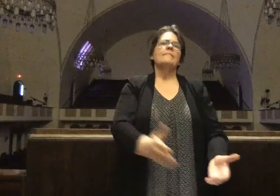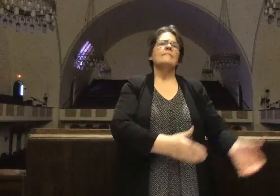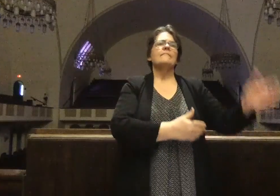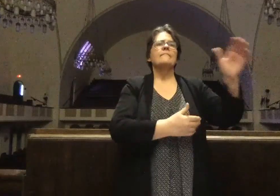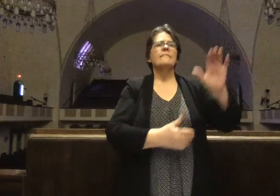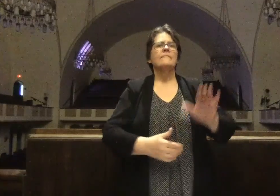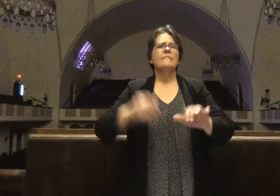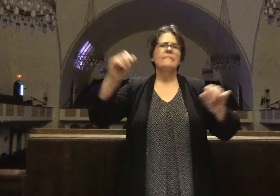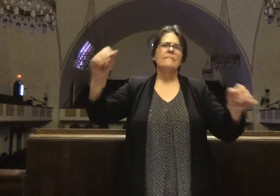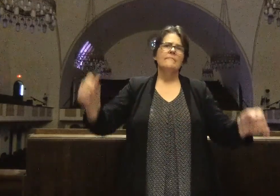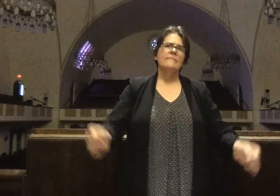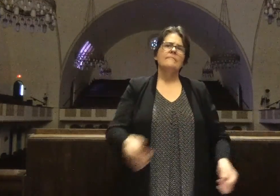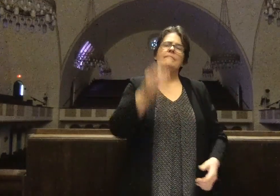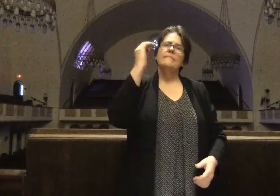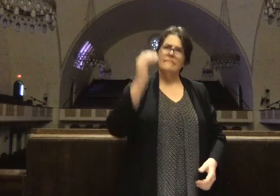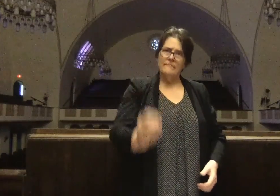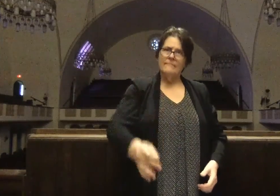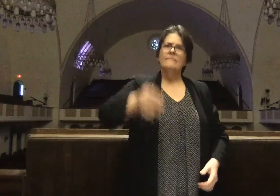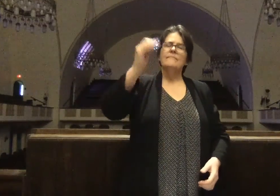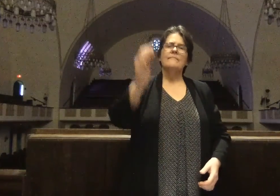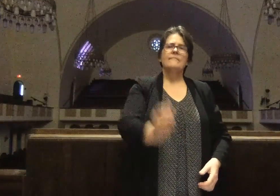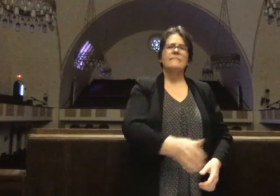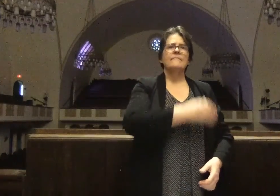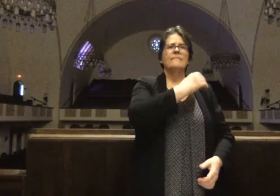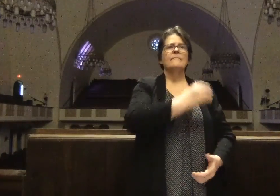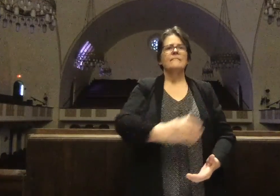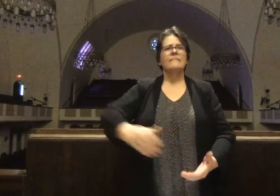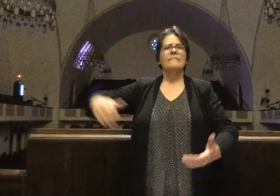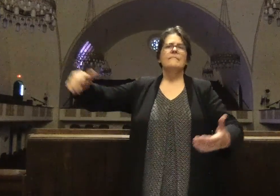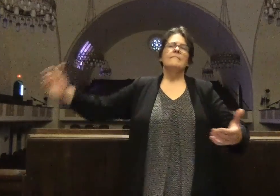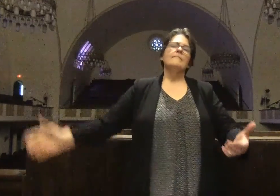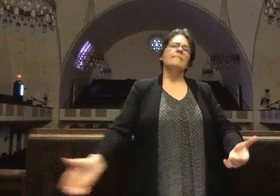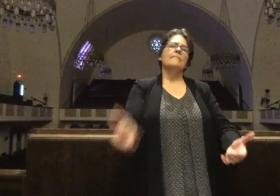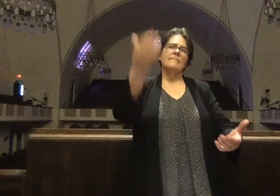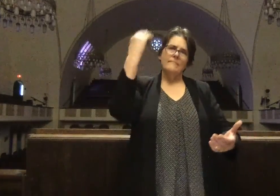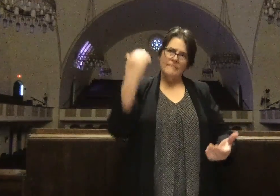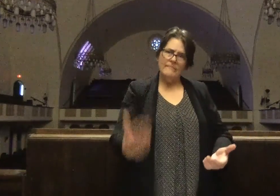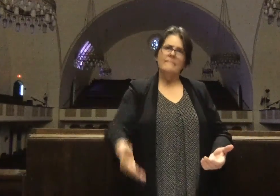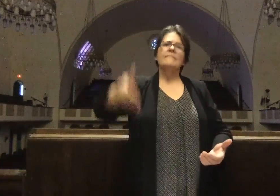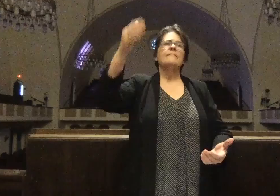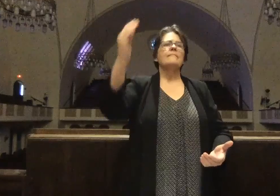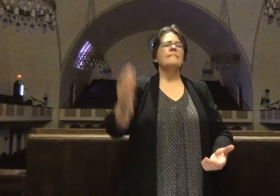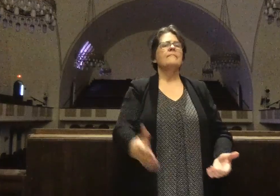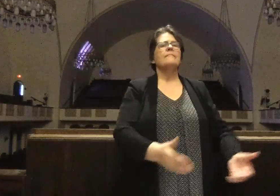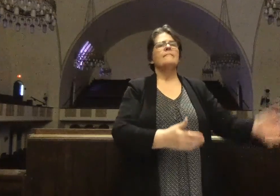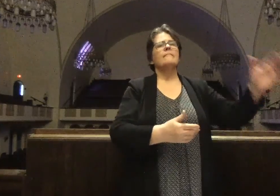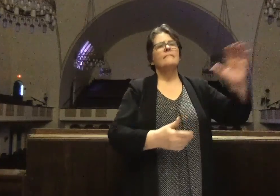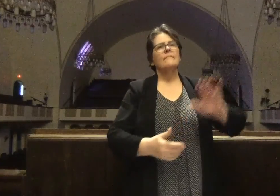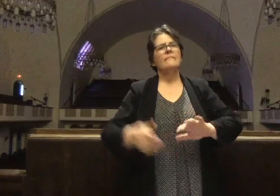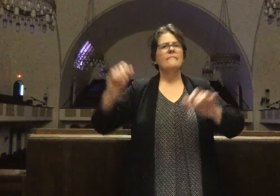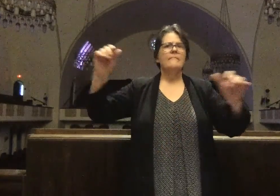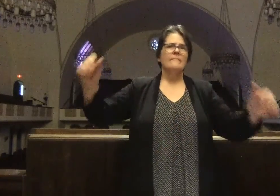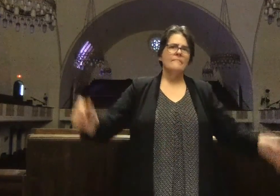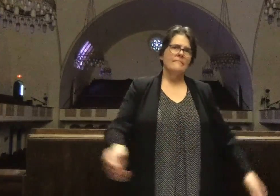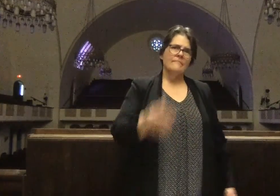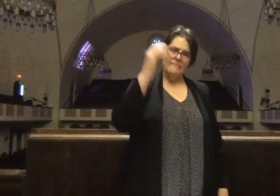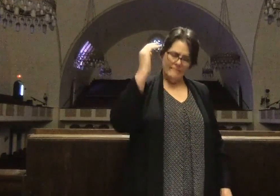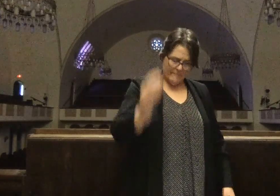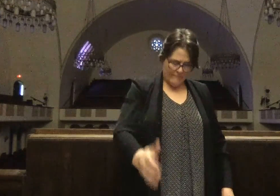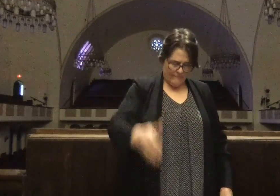joined, as sister joined, as